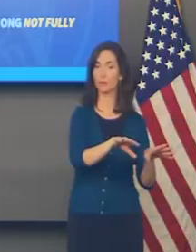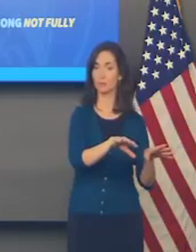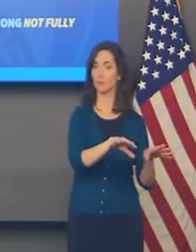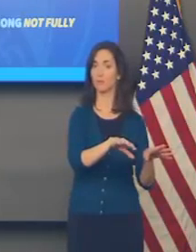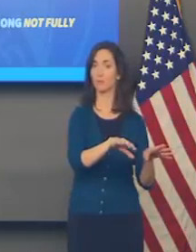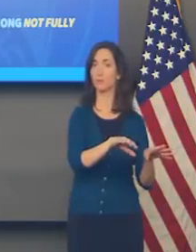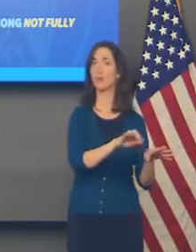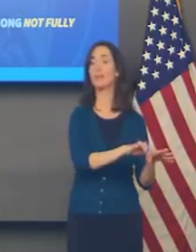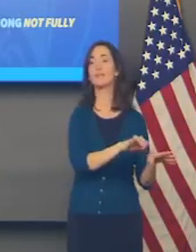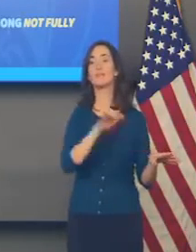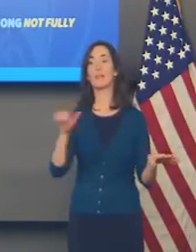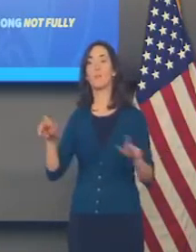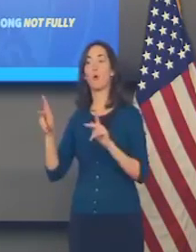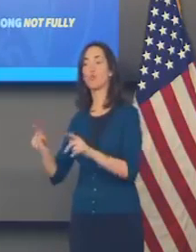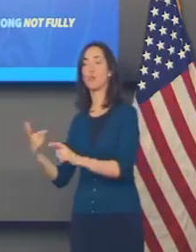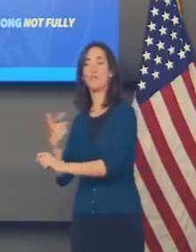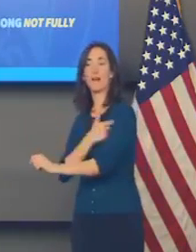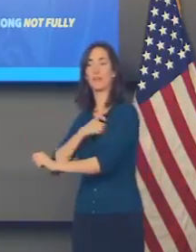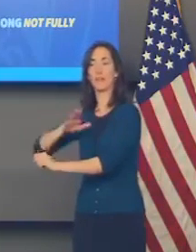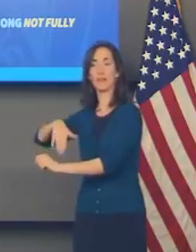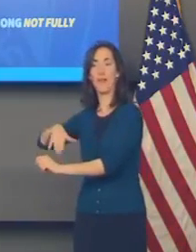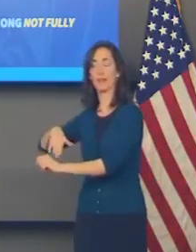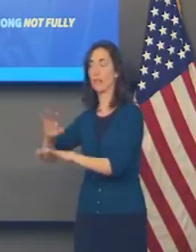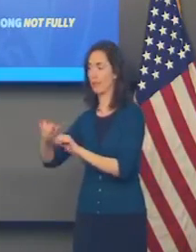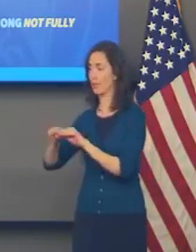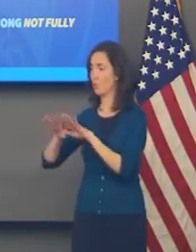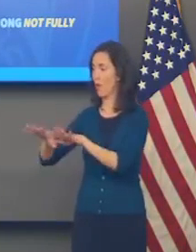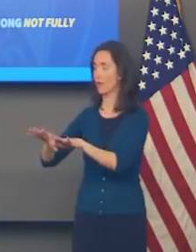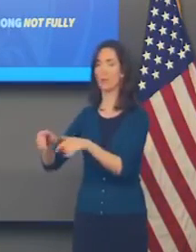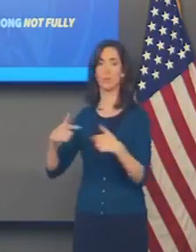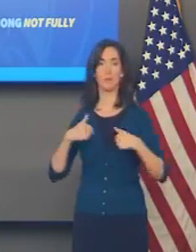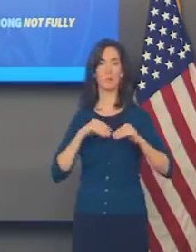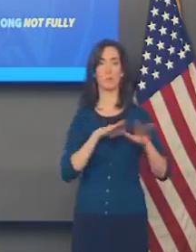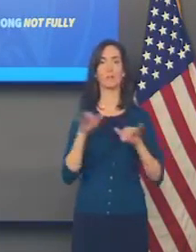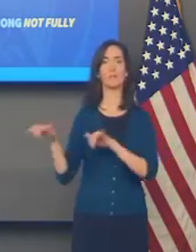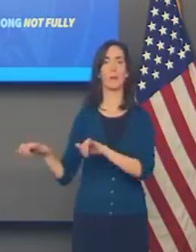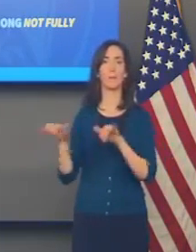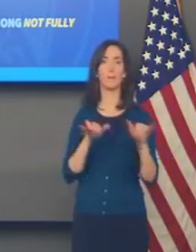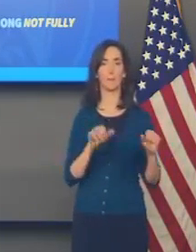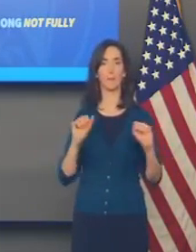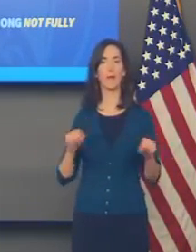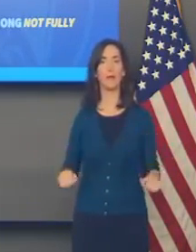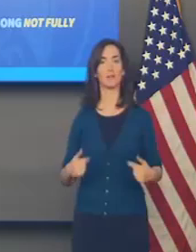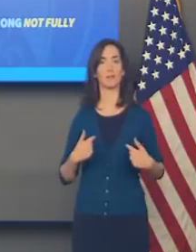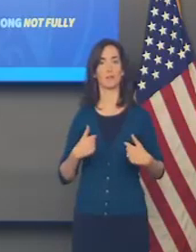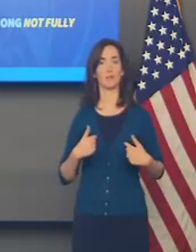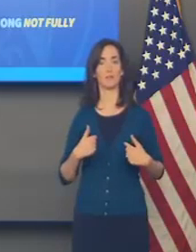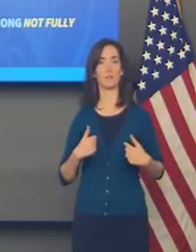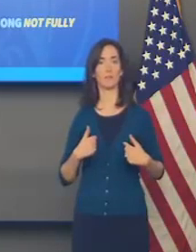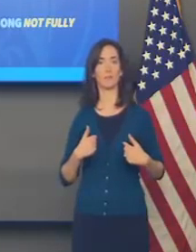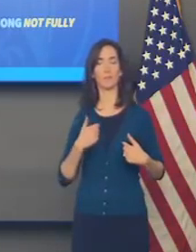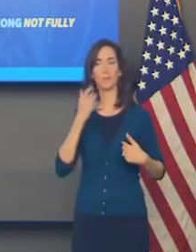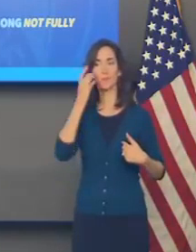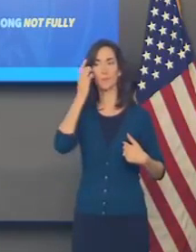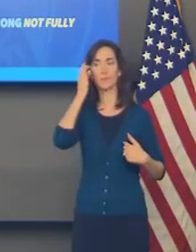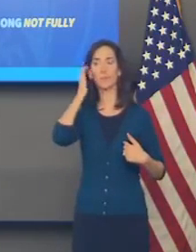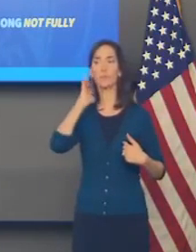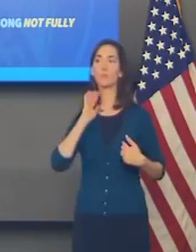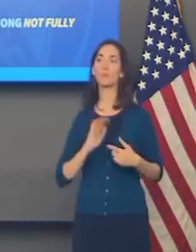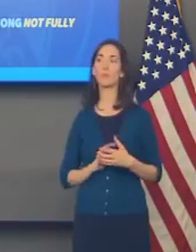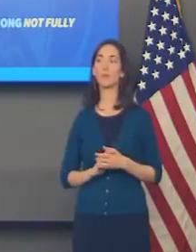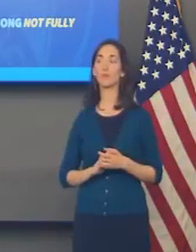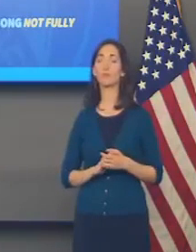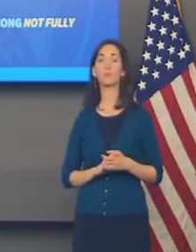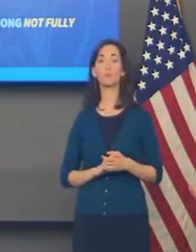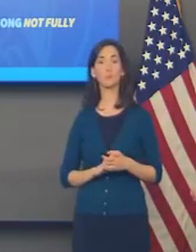else as somebody who is not fully vaccinated. In other words, of people who do get